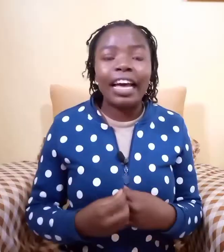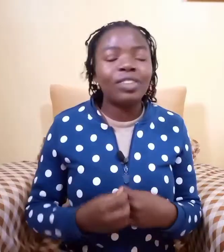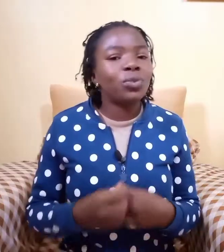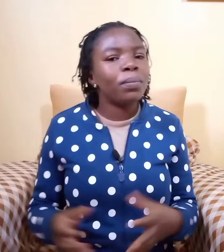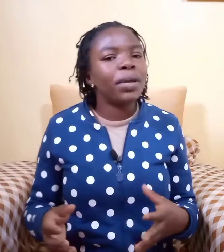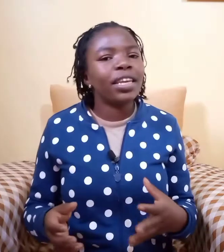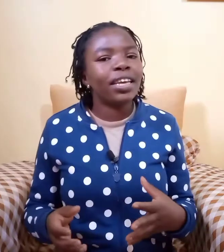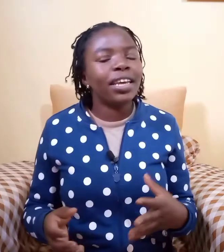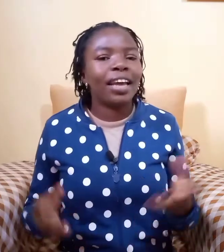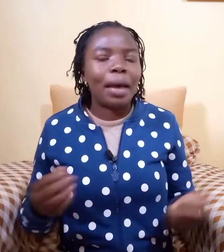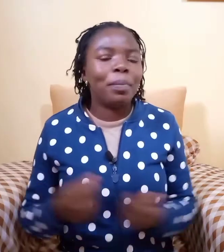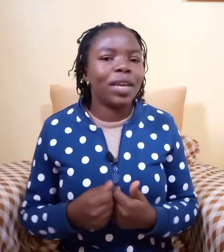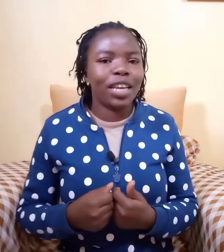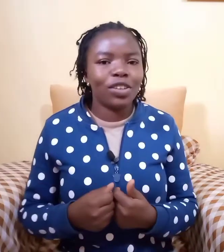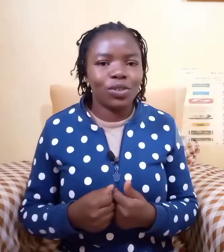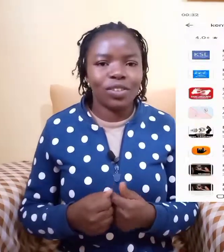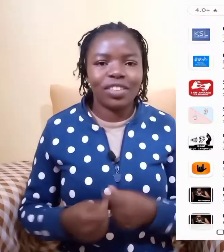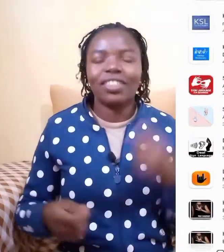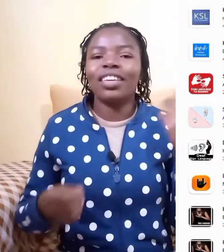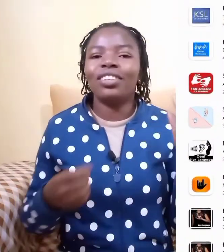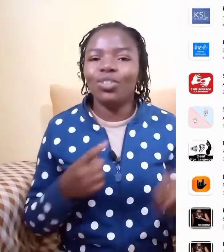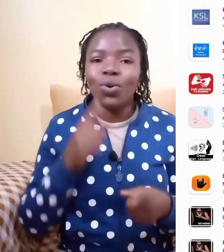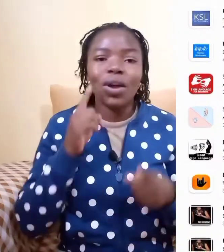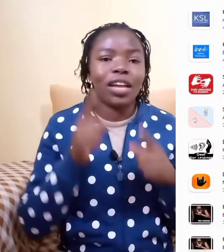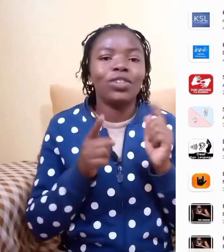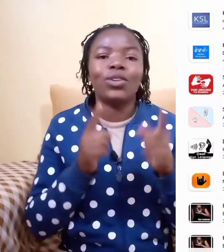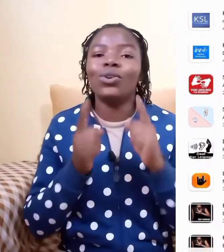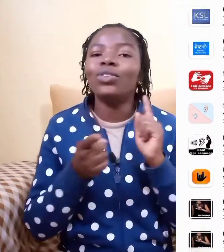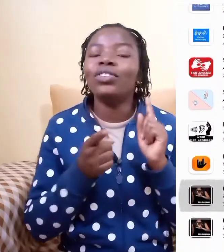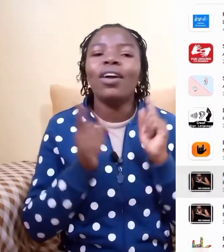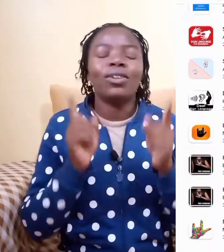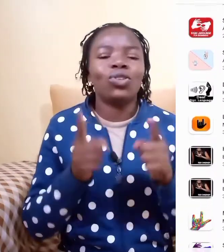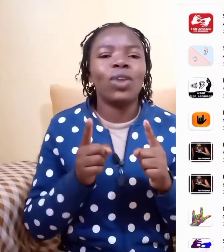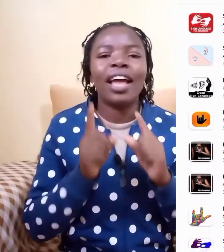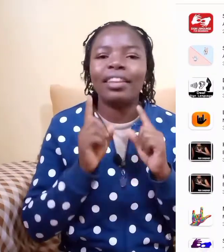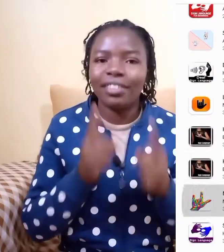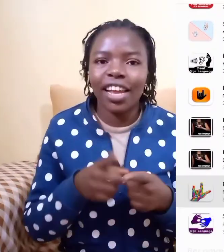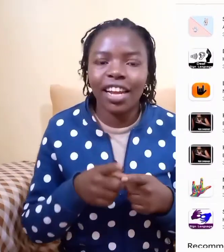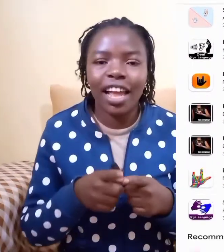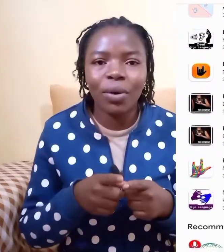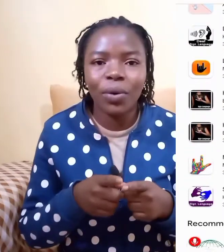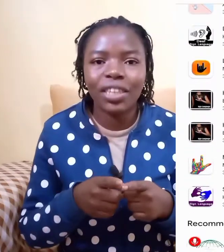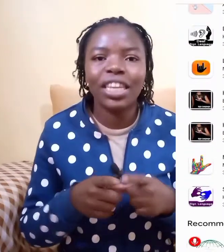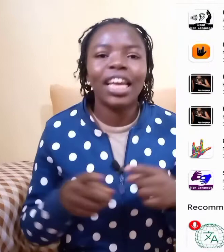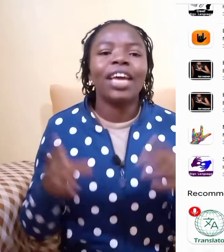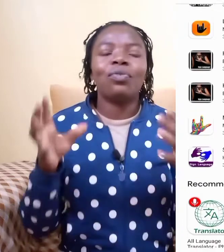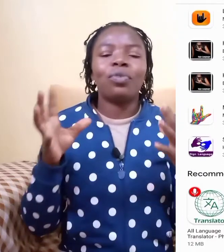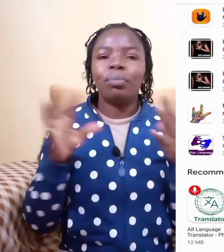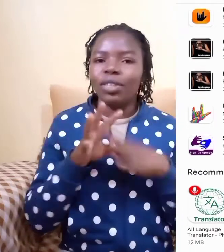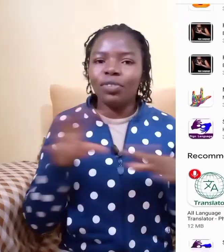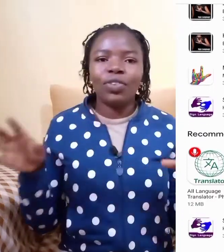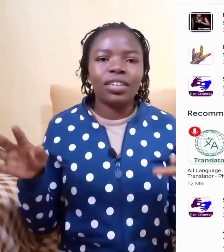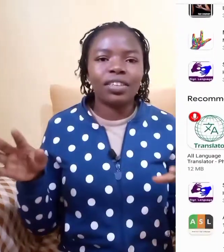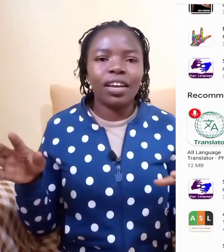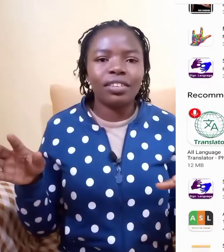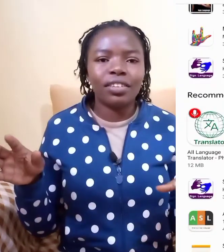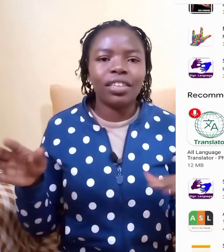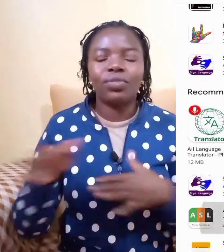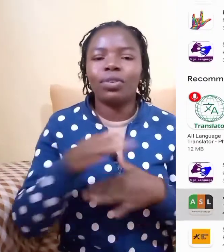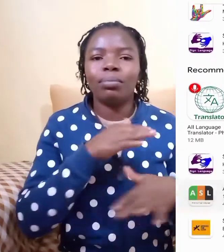are so many applications that you can use to learn sign language from different countries from